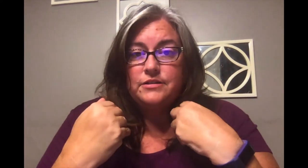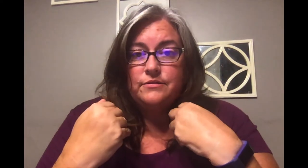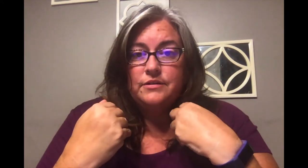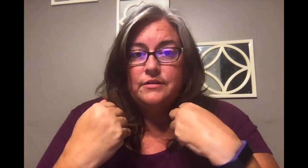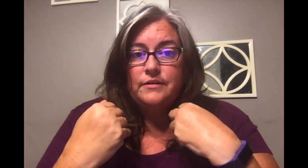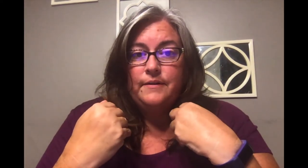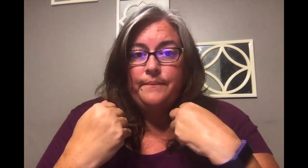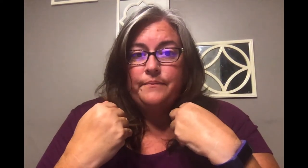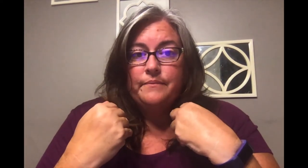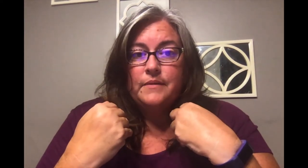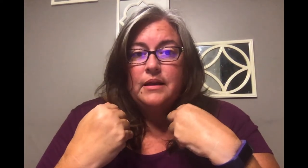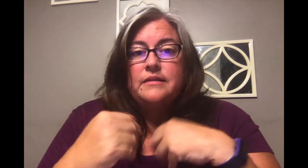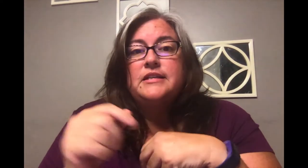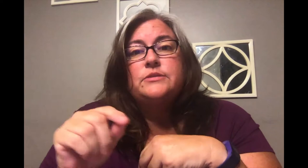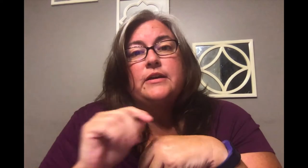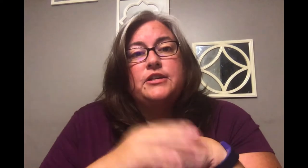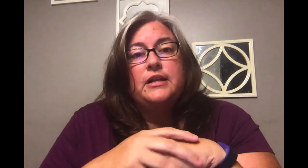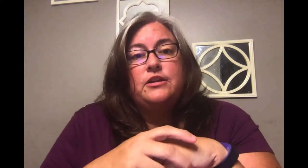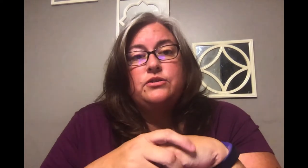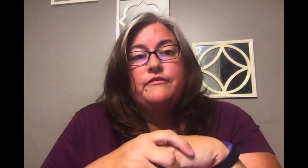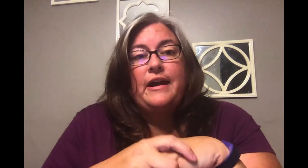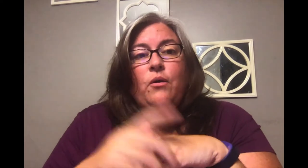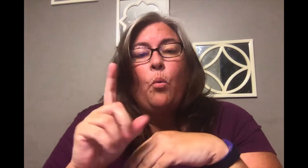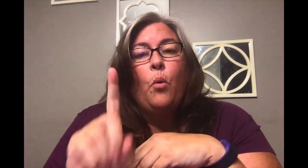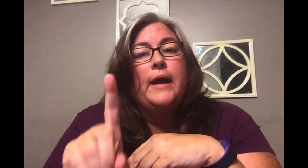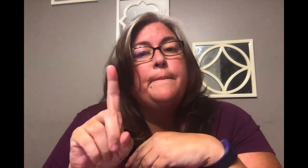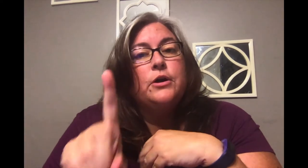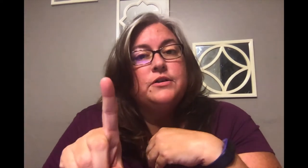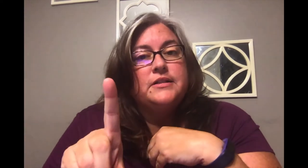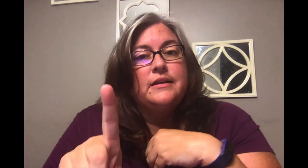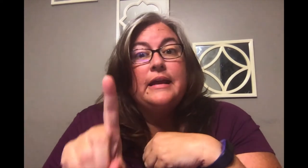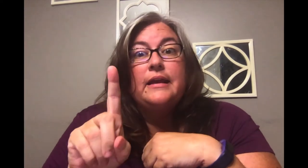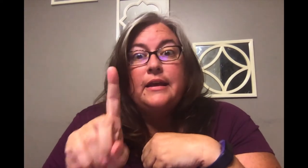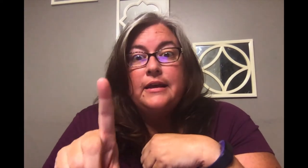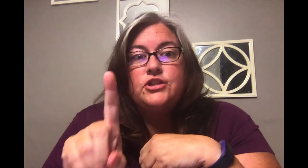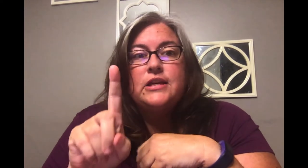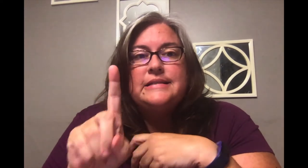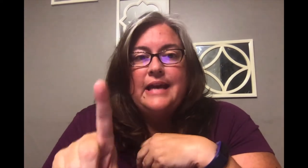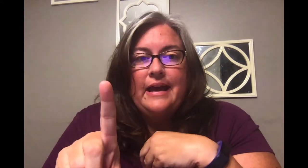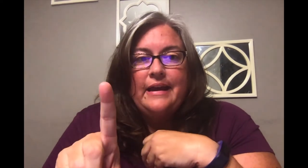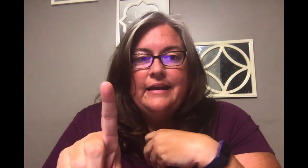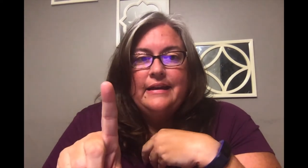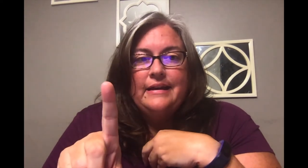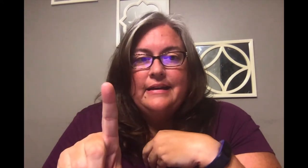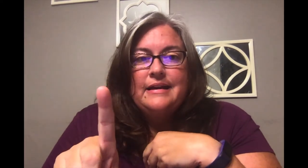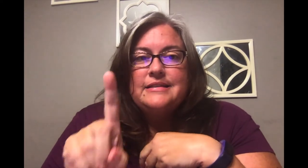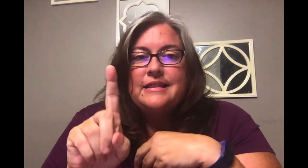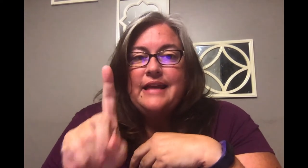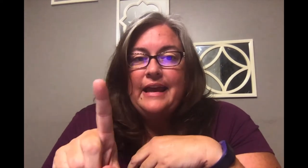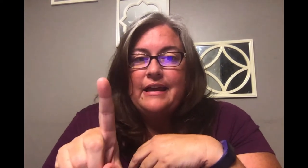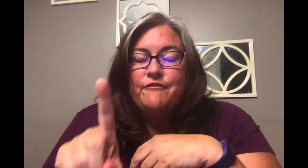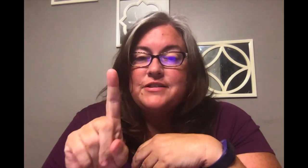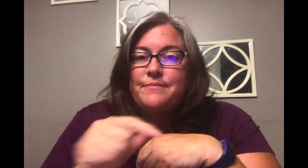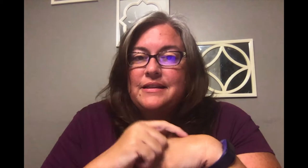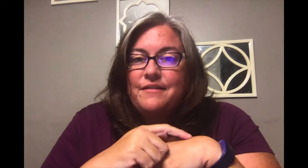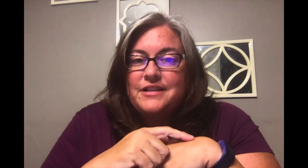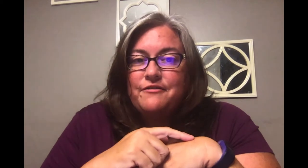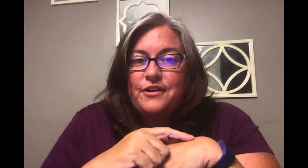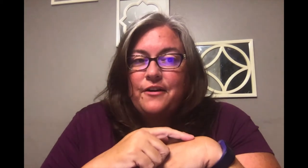this week i challenge you to find one person each day to thank for something they've done for you